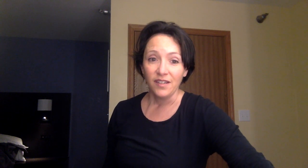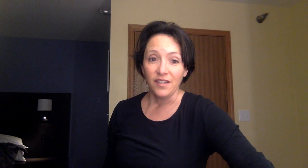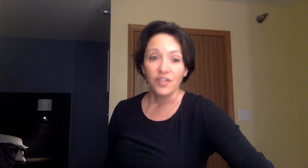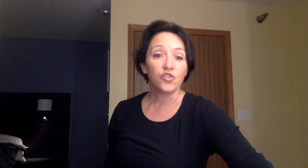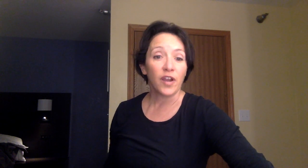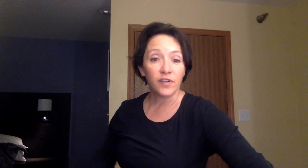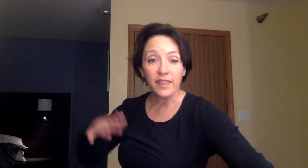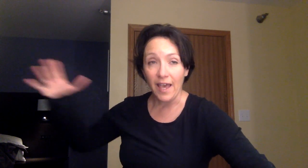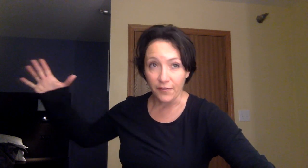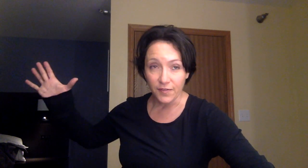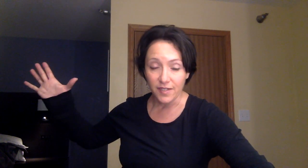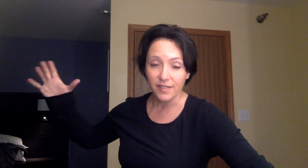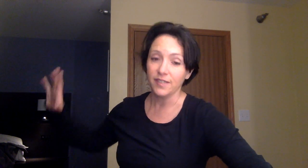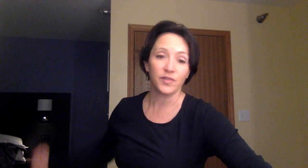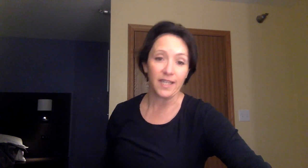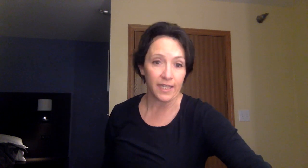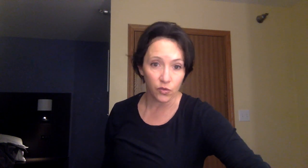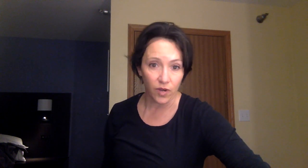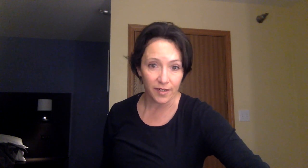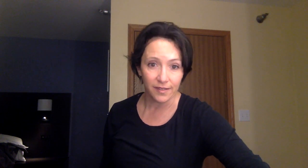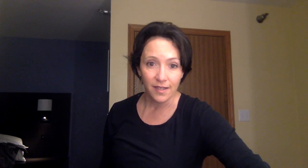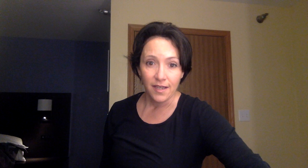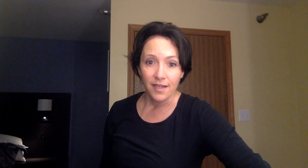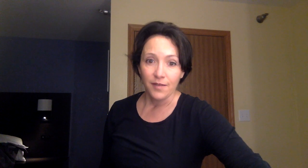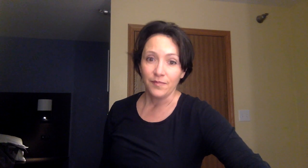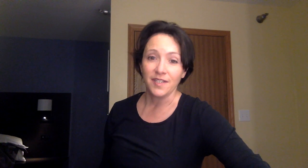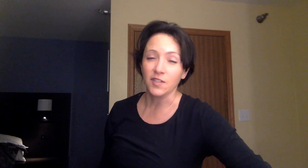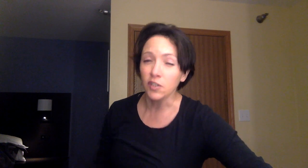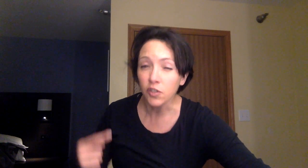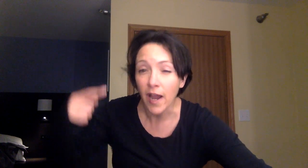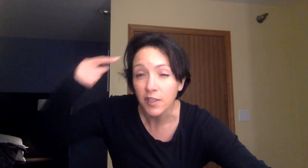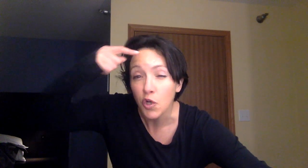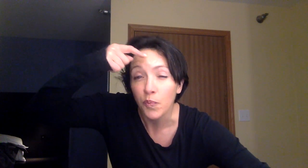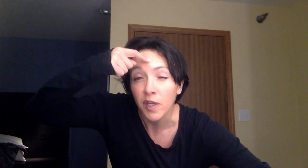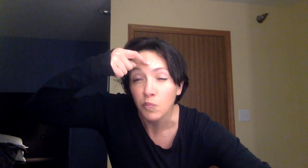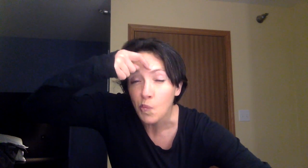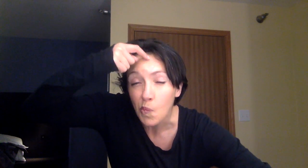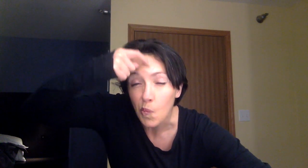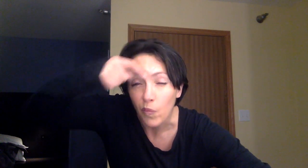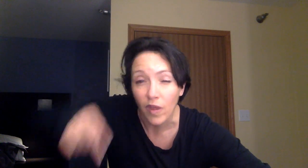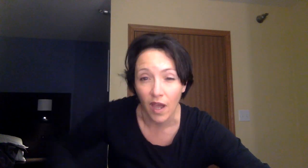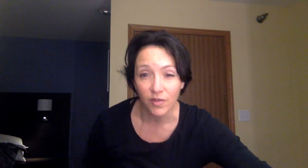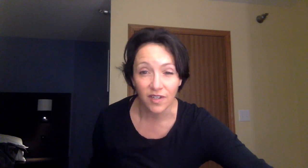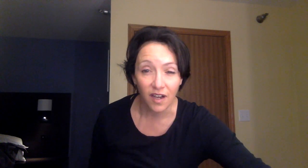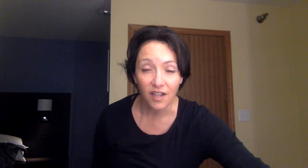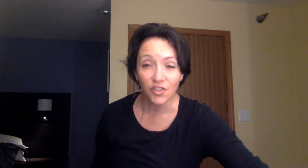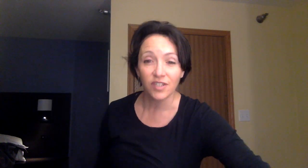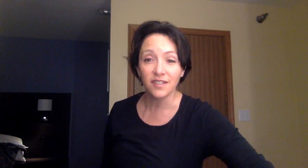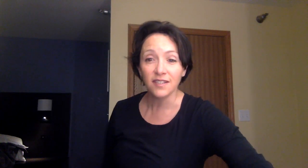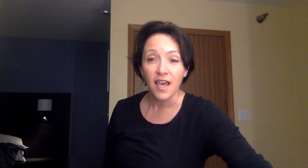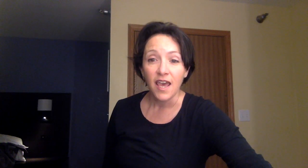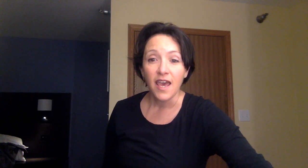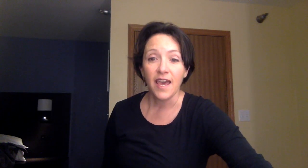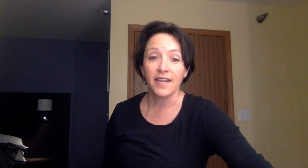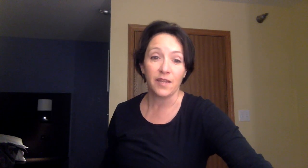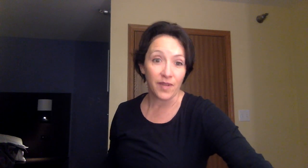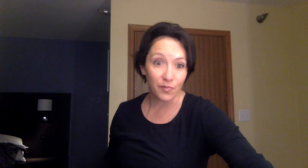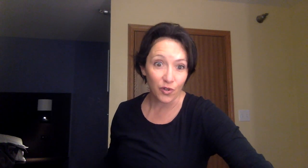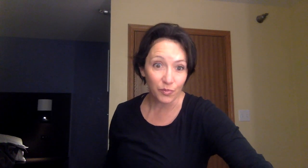The driver left. It was a hit and run. My skull cracked open. I was unconscious and had many broken